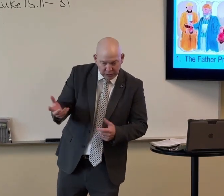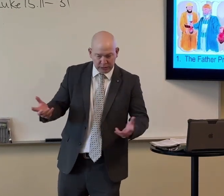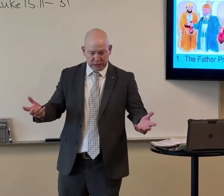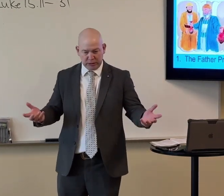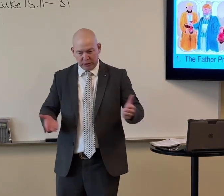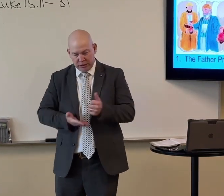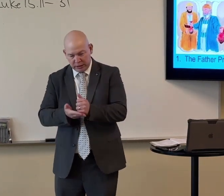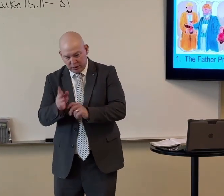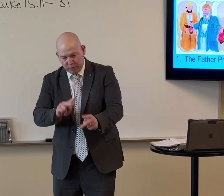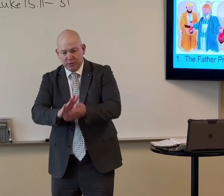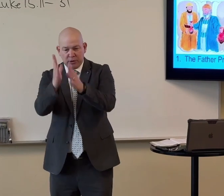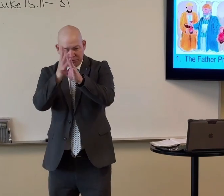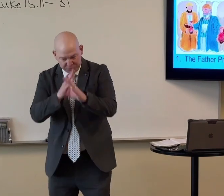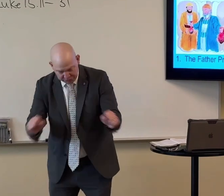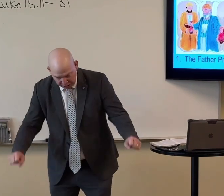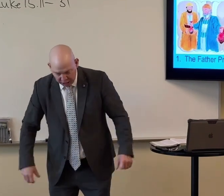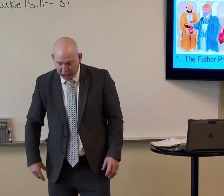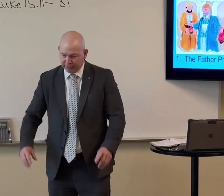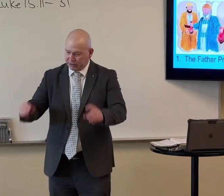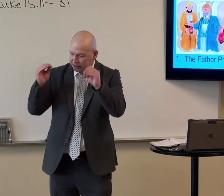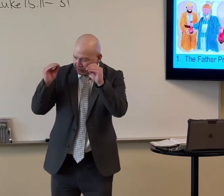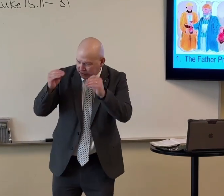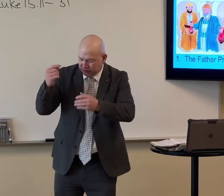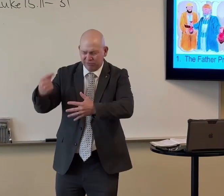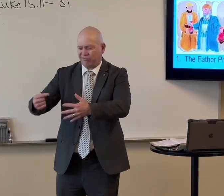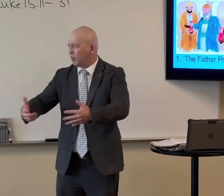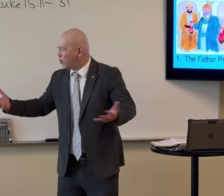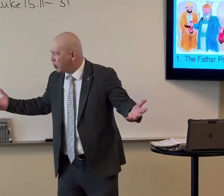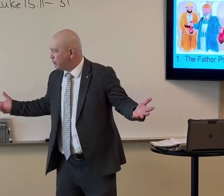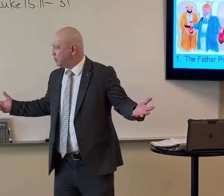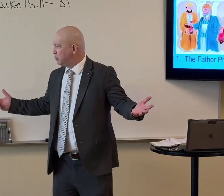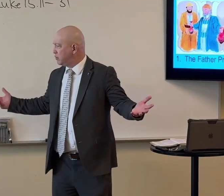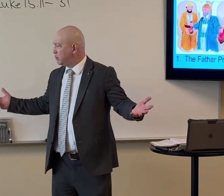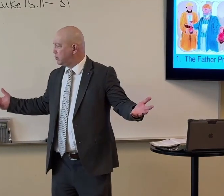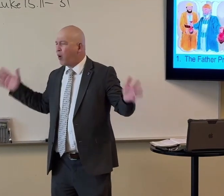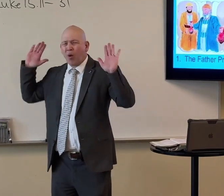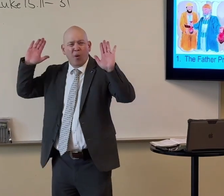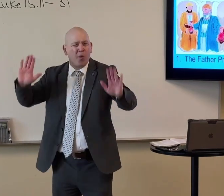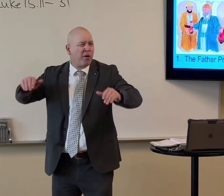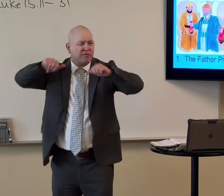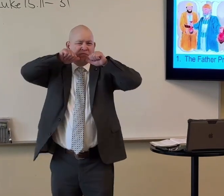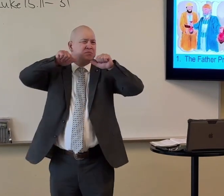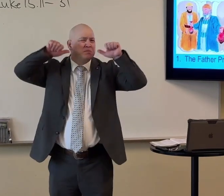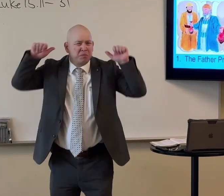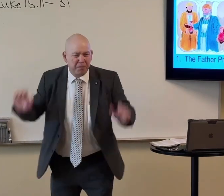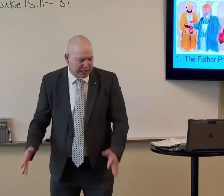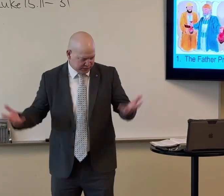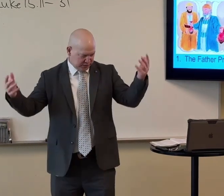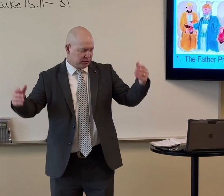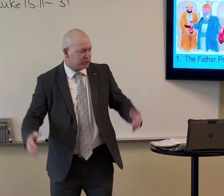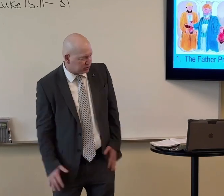be involved in soul winning, helping people get saved, teaching others. These are wonderful blessings.